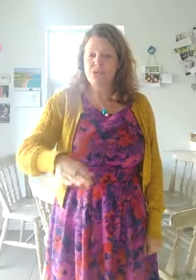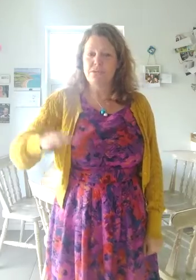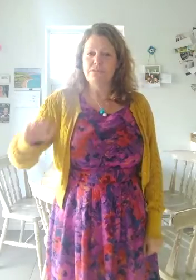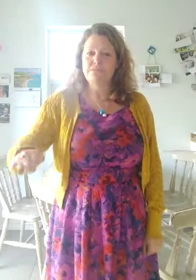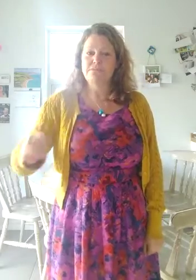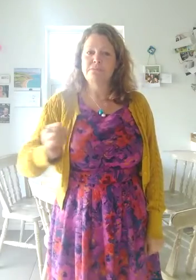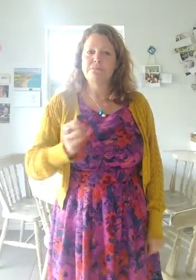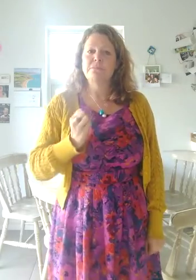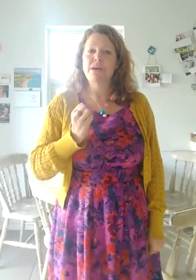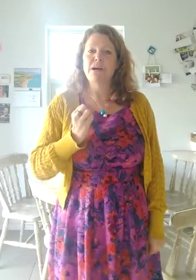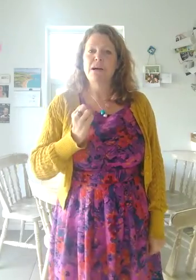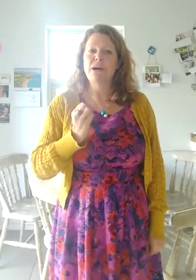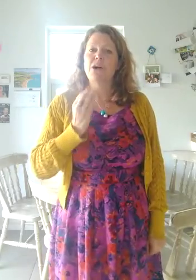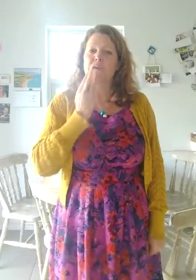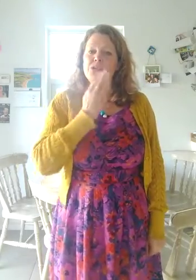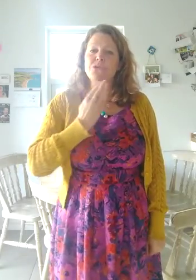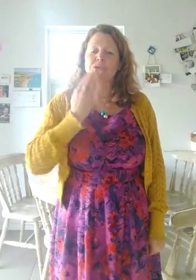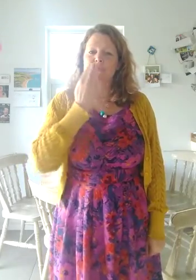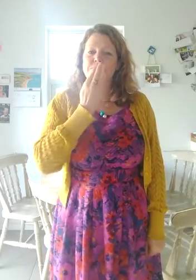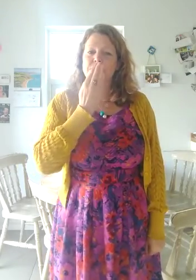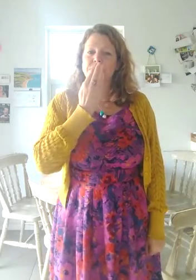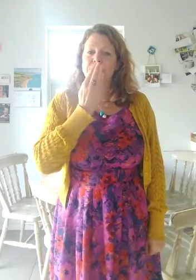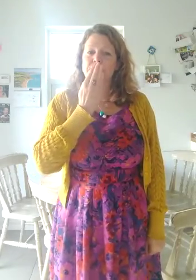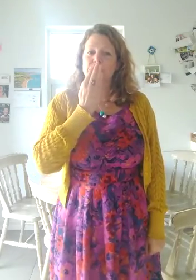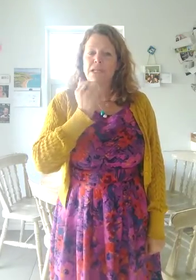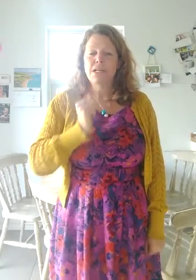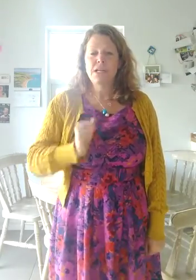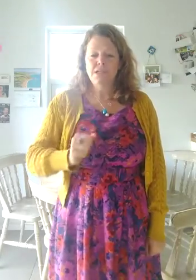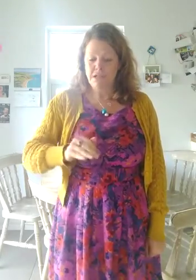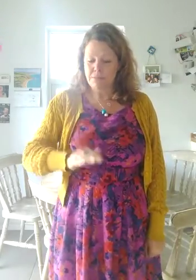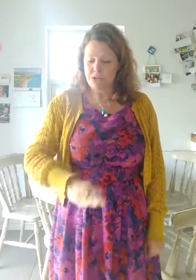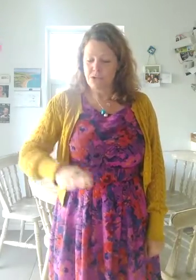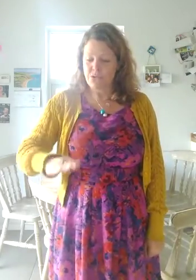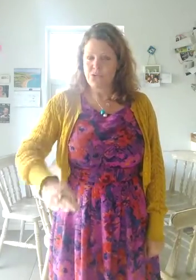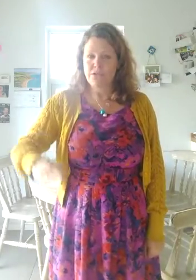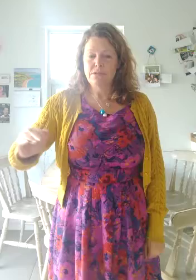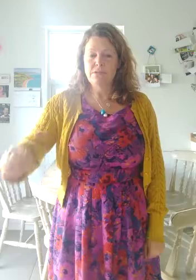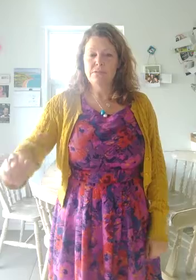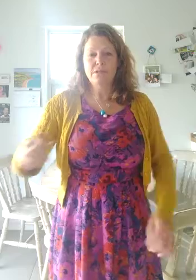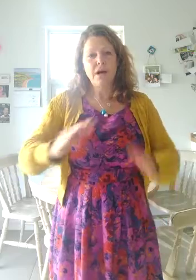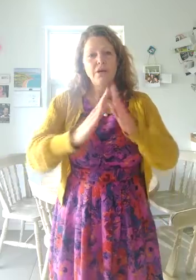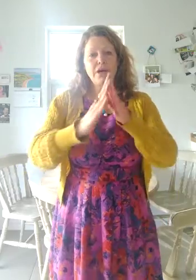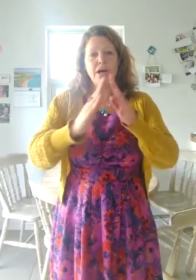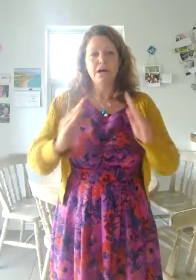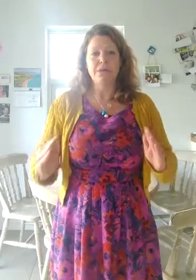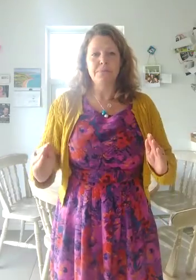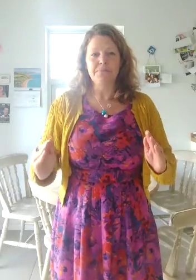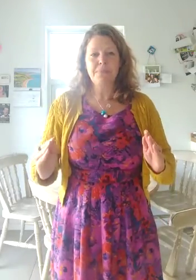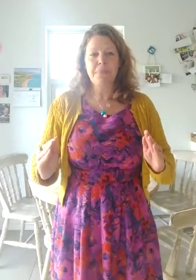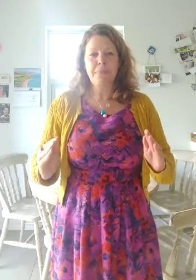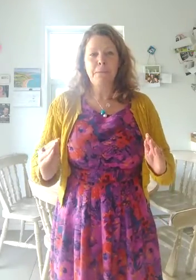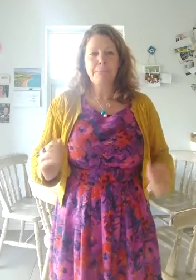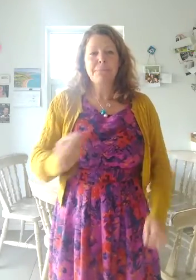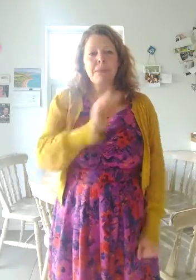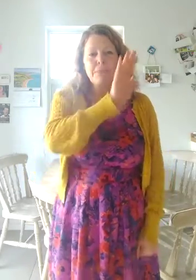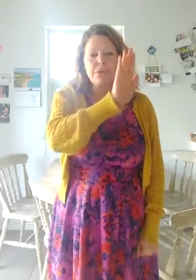are at school. Some children are at home. But